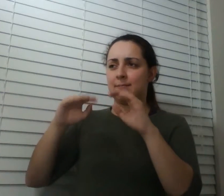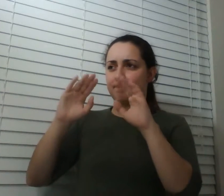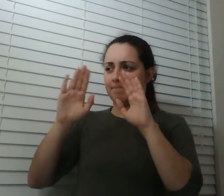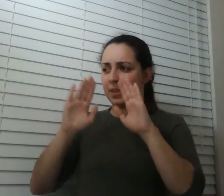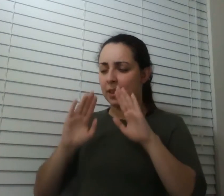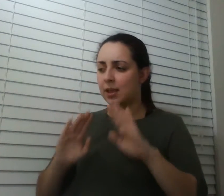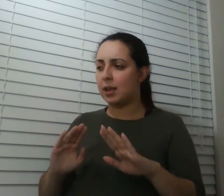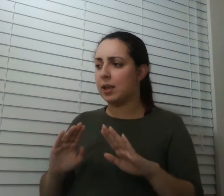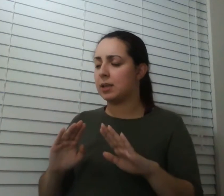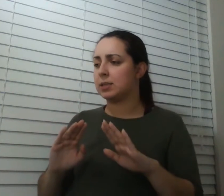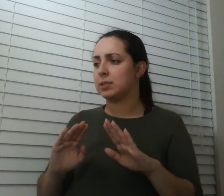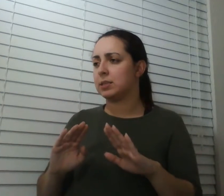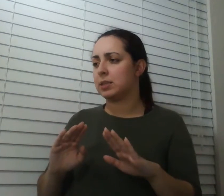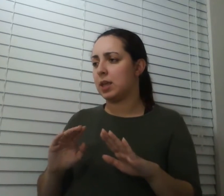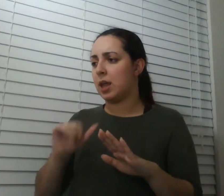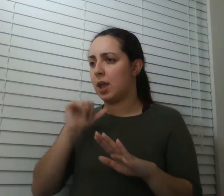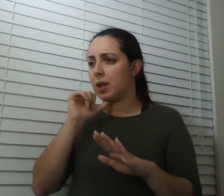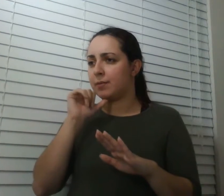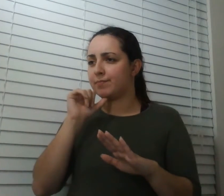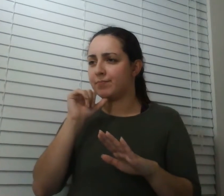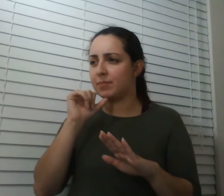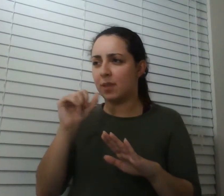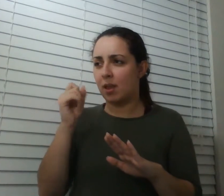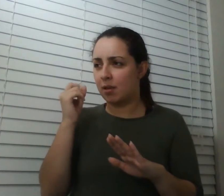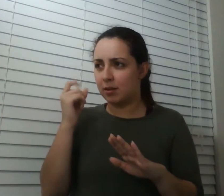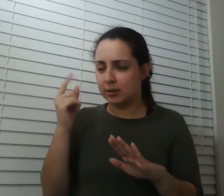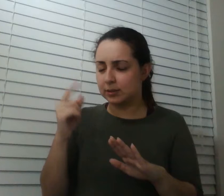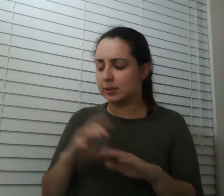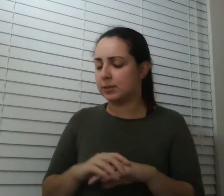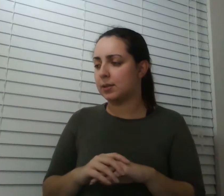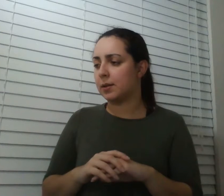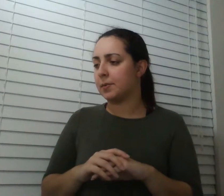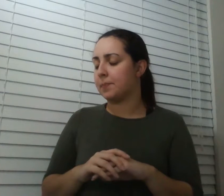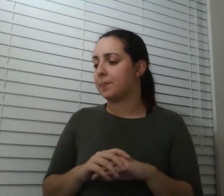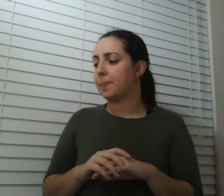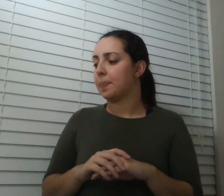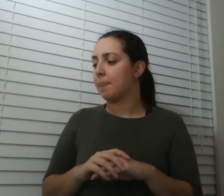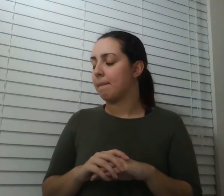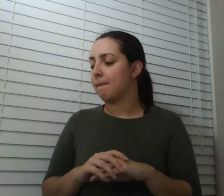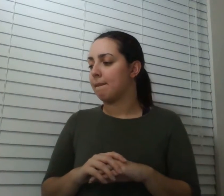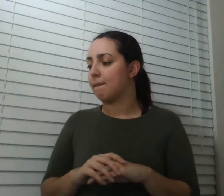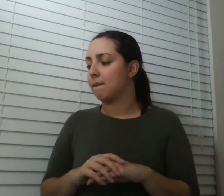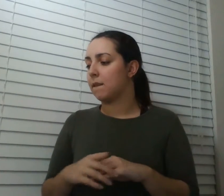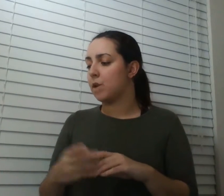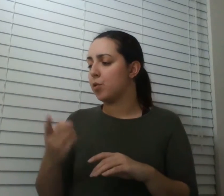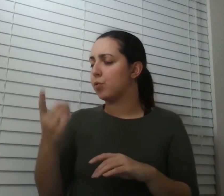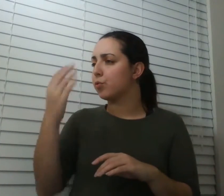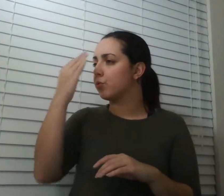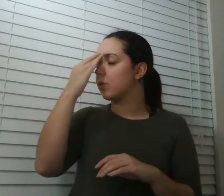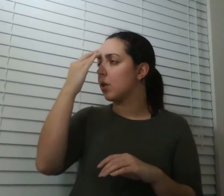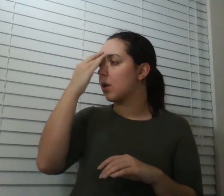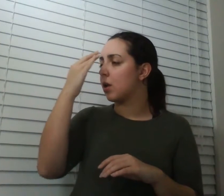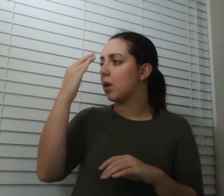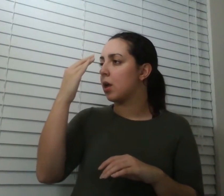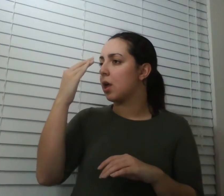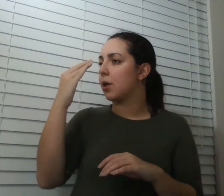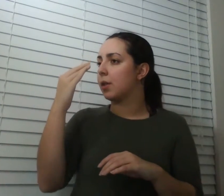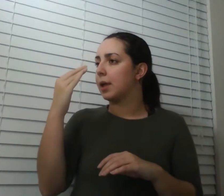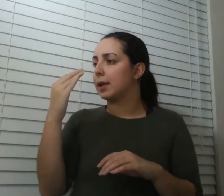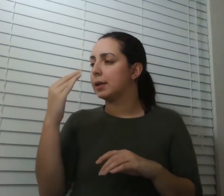that i and and there happens to better you with do you know do you like improvisational comedy i have a big i i would